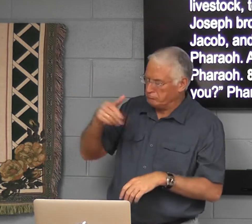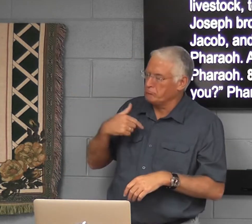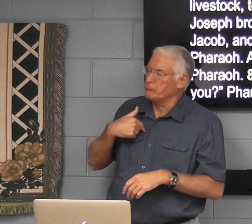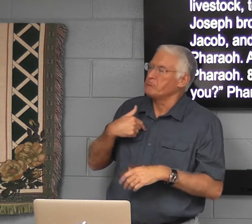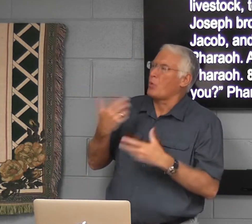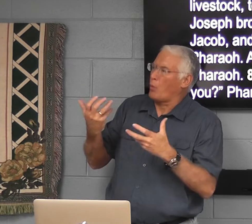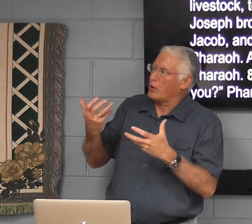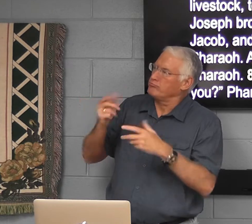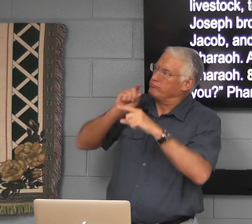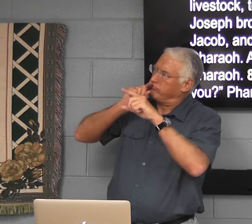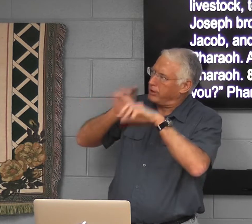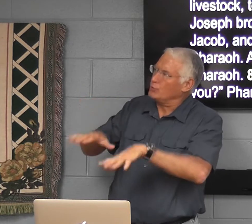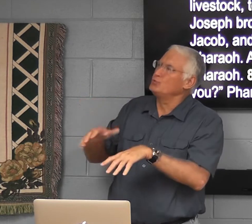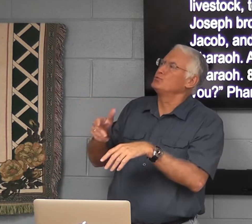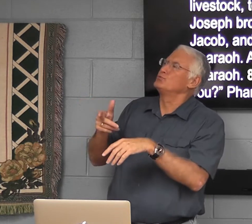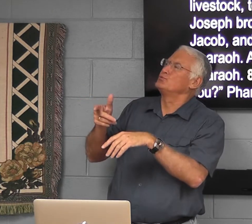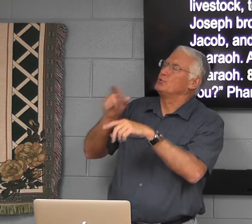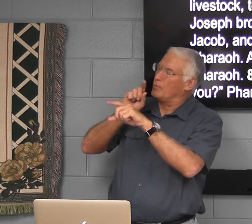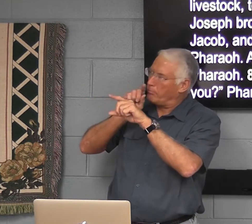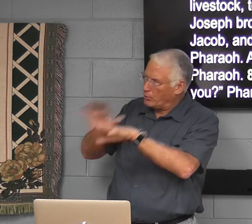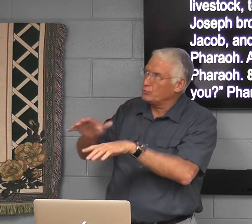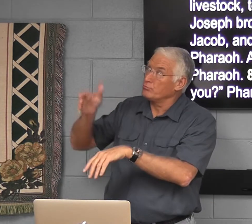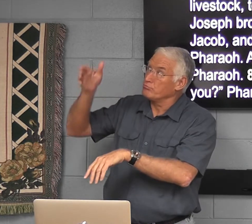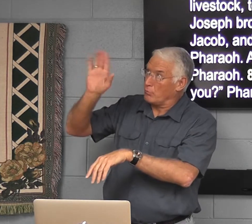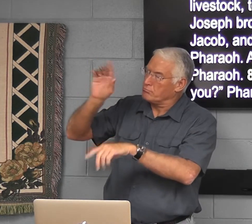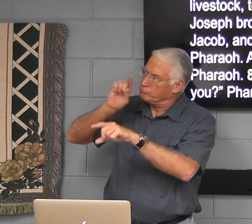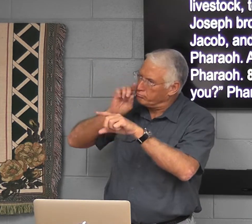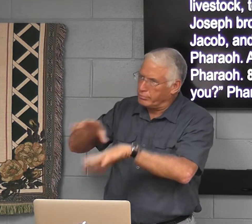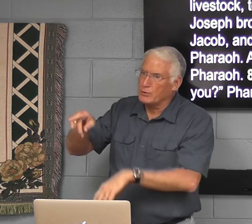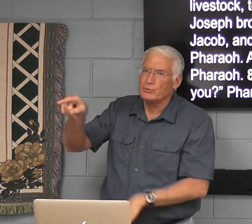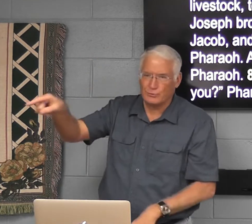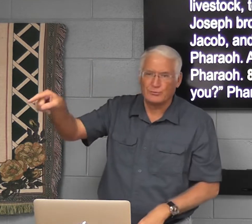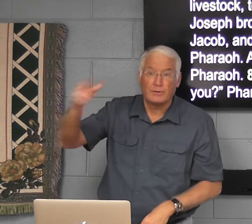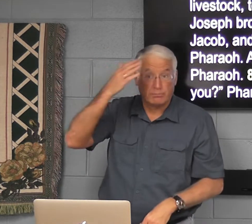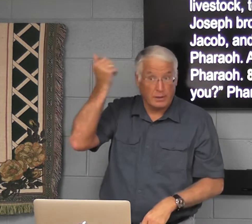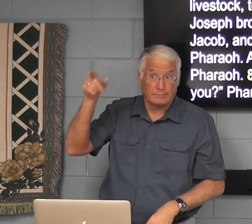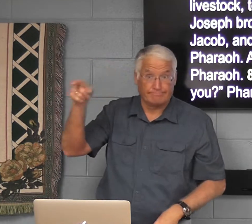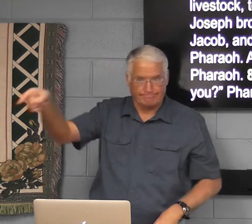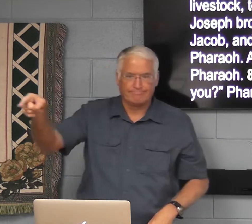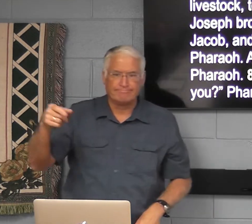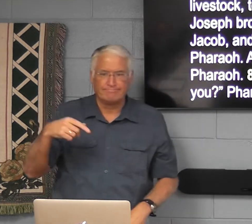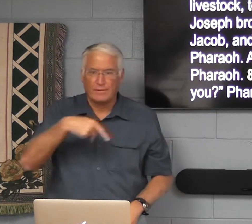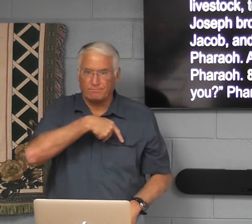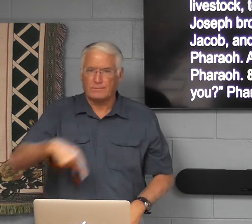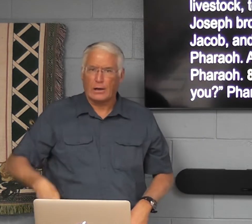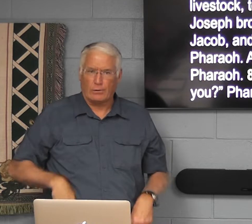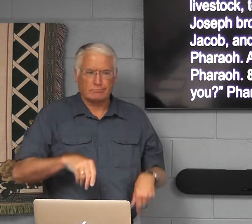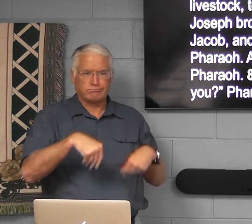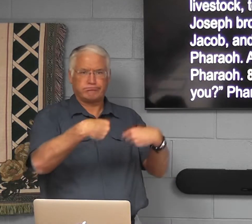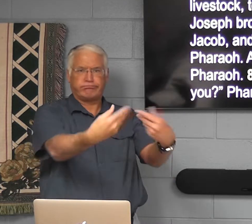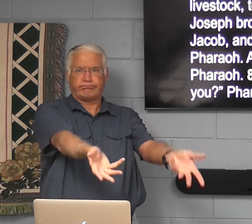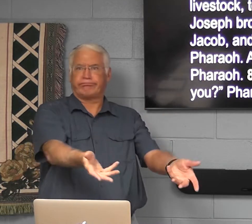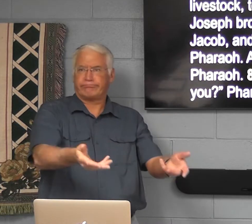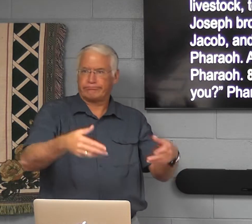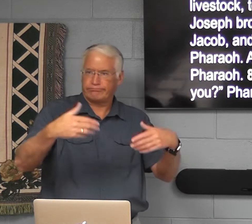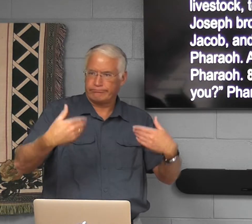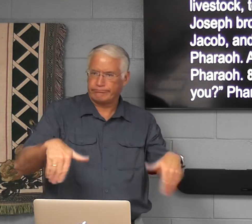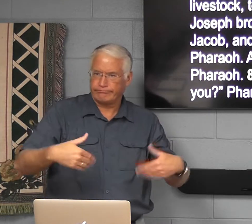was bold. He says, I will bless you. And God will bless you. Because the Pharaoh